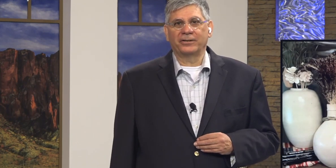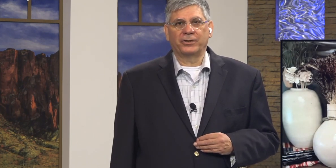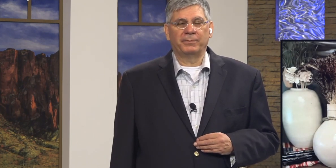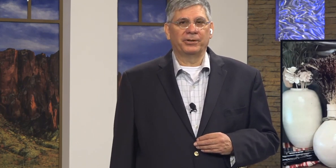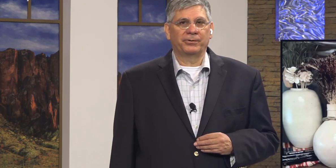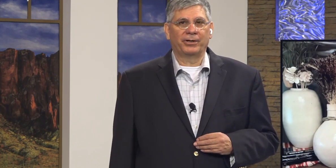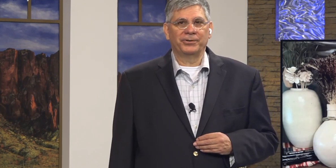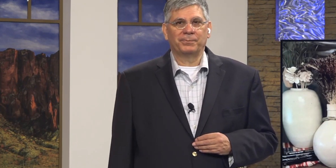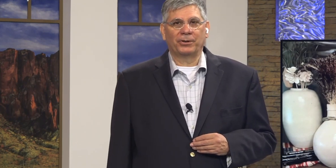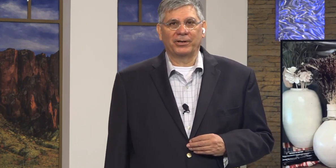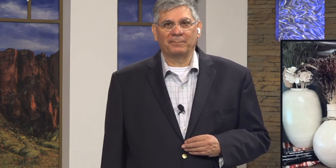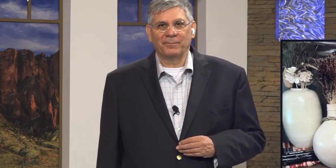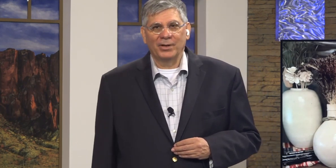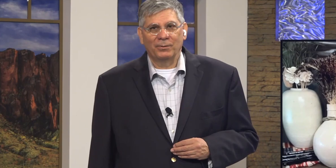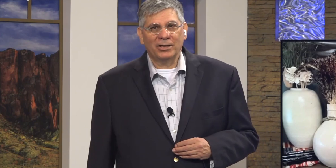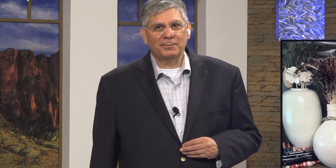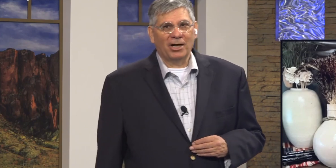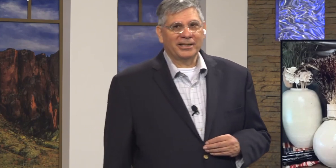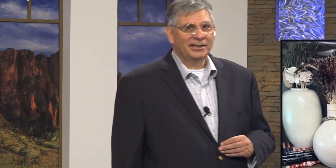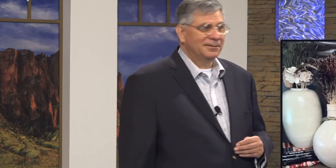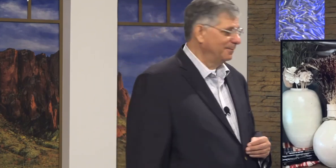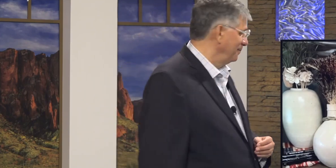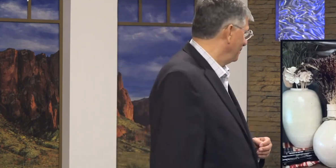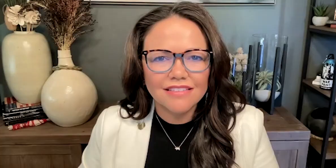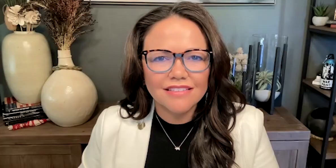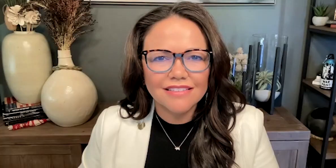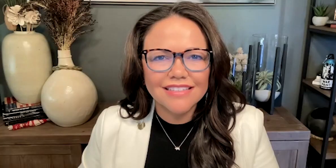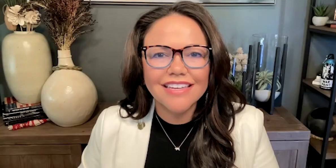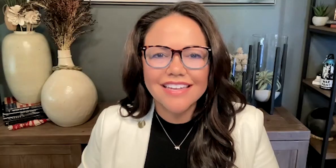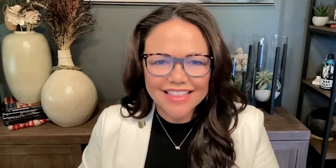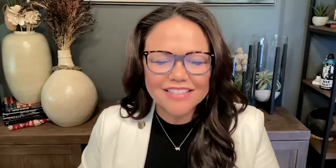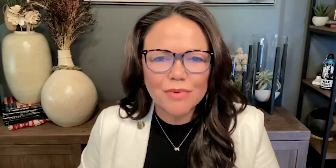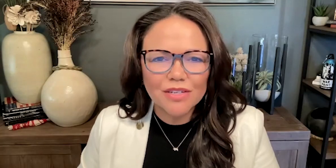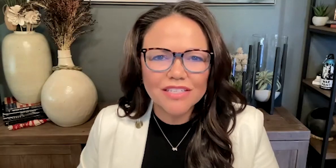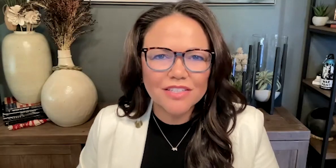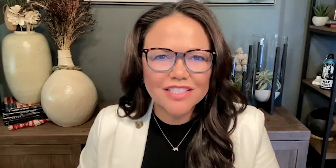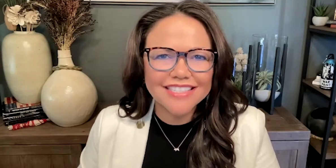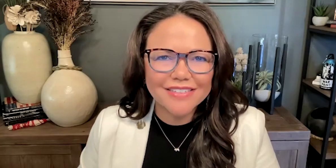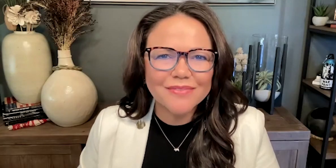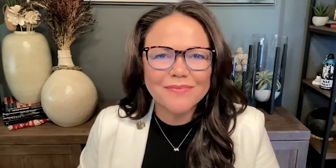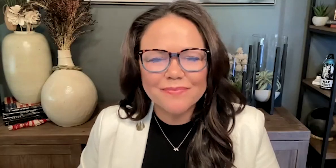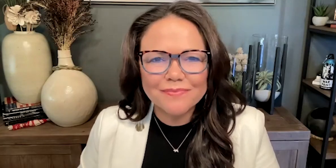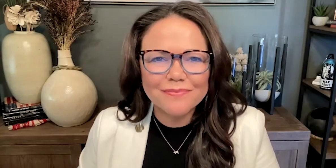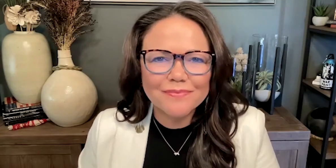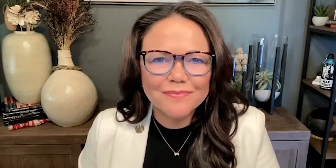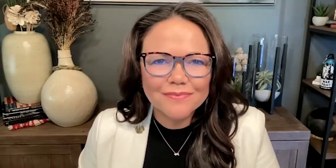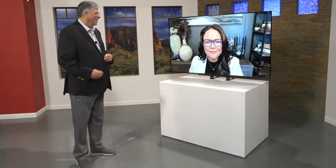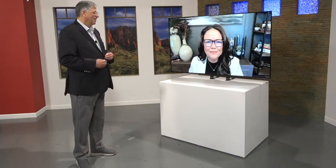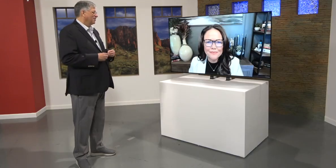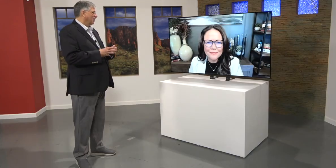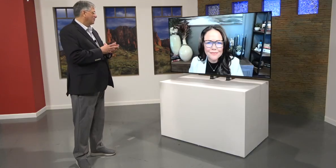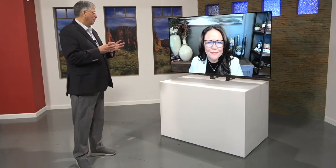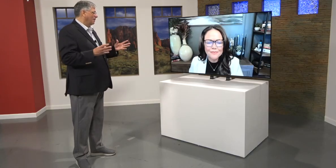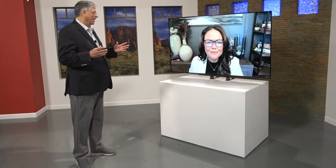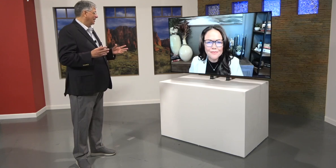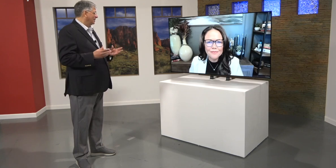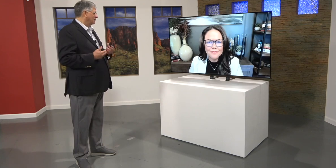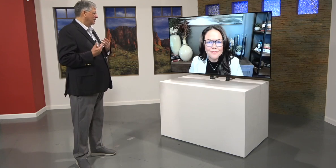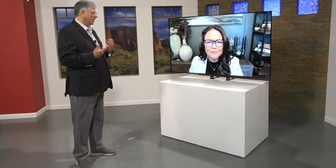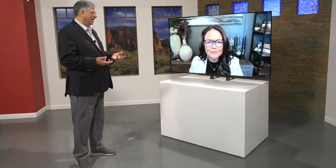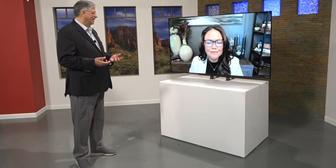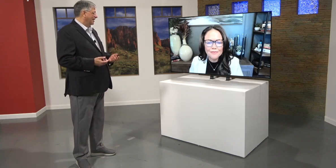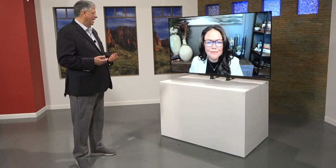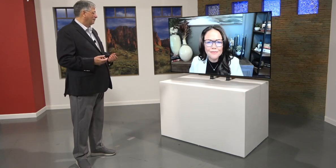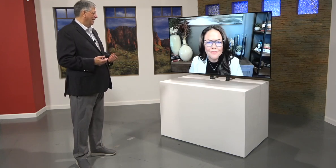a regular contributor to our news program. Welcome, Holly. Thanks, Mark. It's good to see you. So let's pull back.